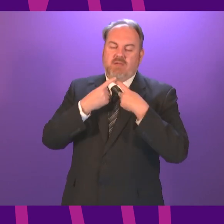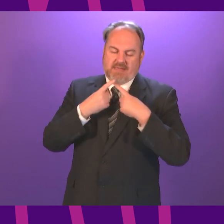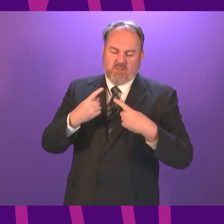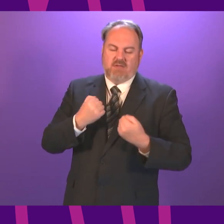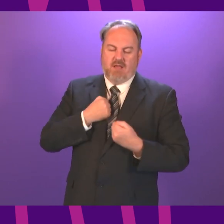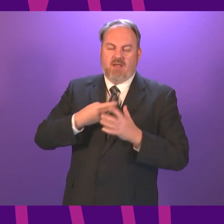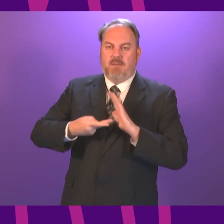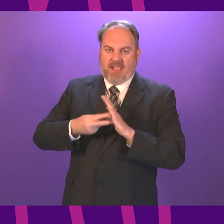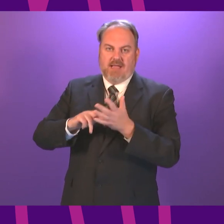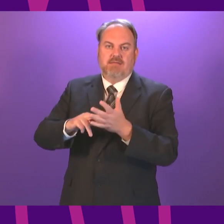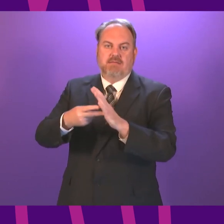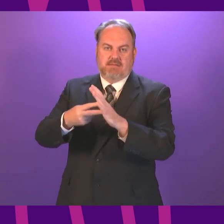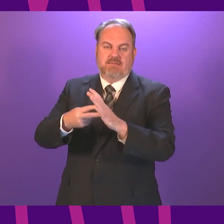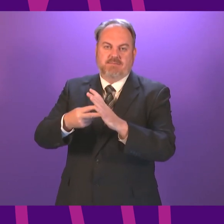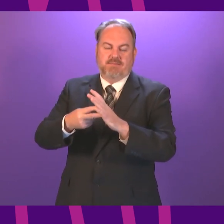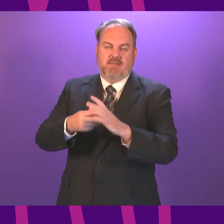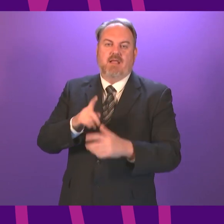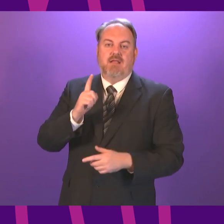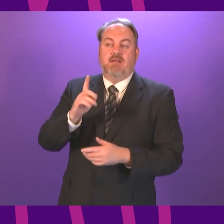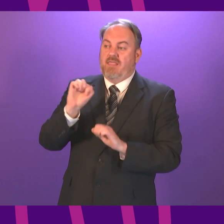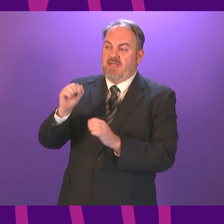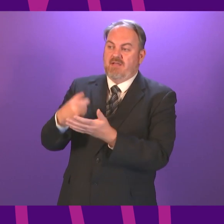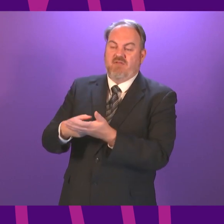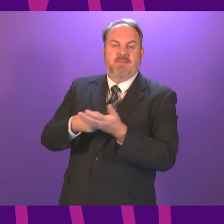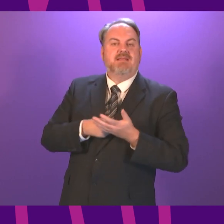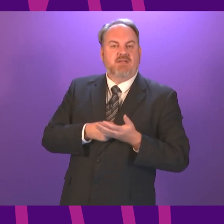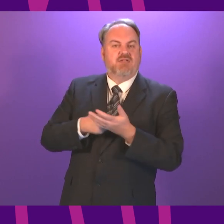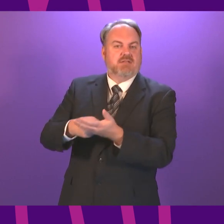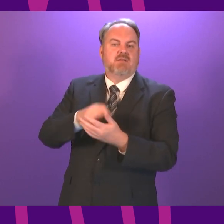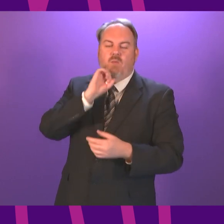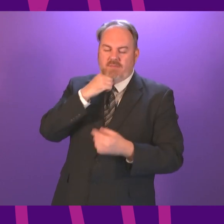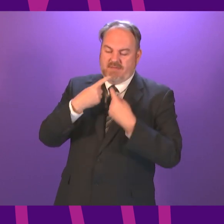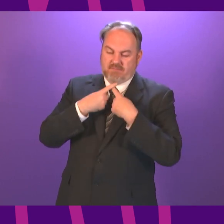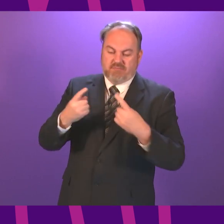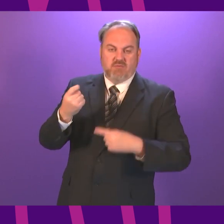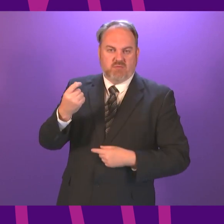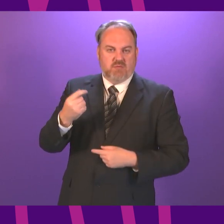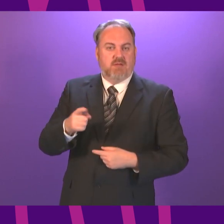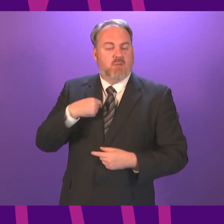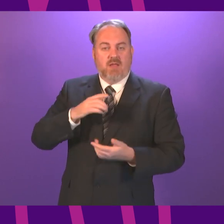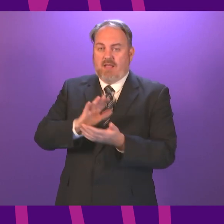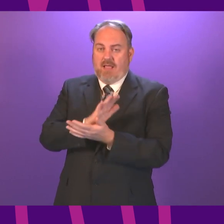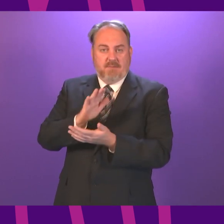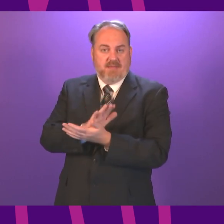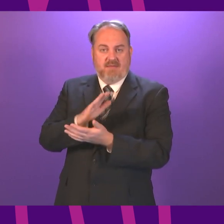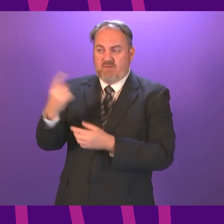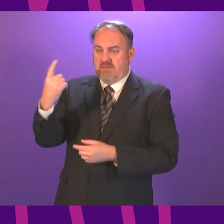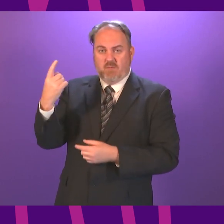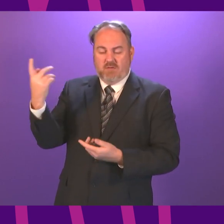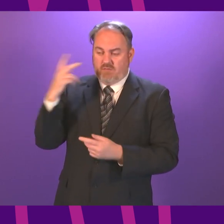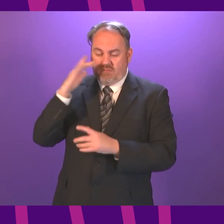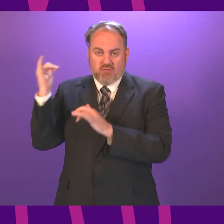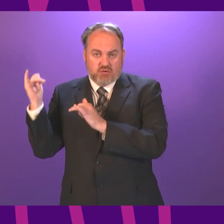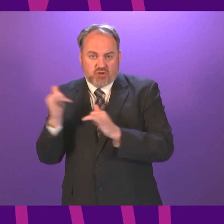in response to recommendations that are made and that will be the case in that report Of course, you know, scrutiny of this Government is a key